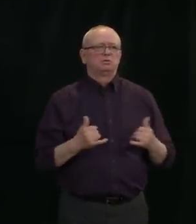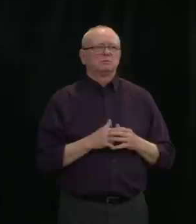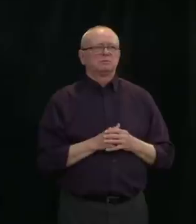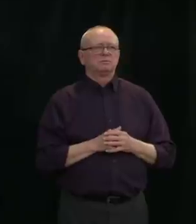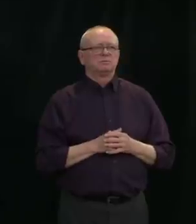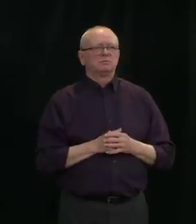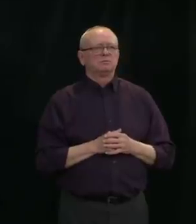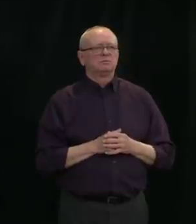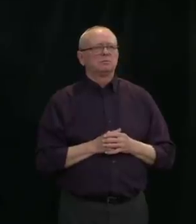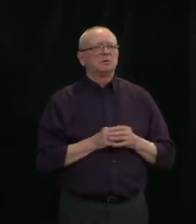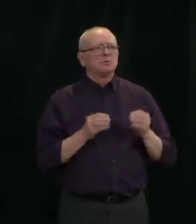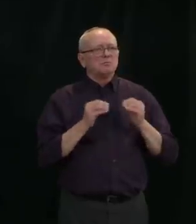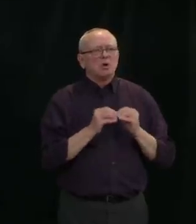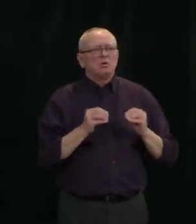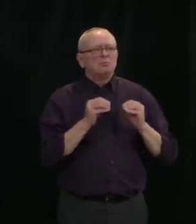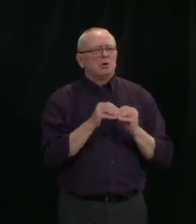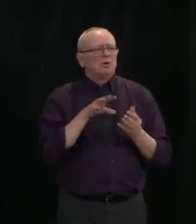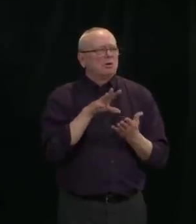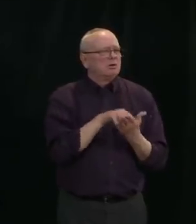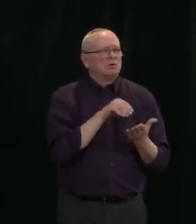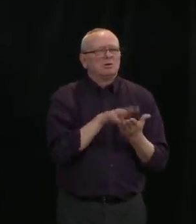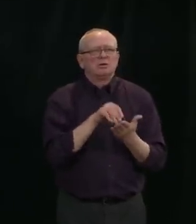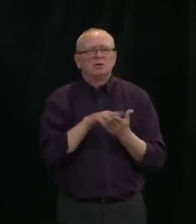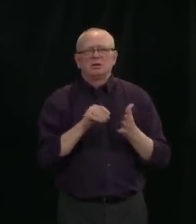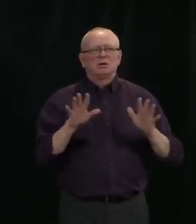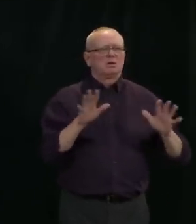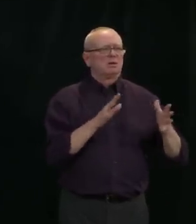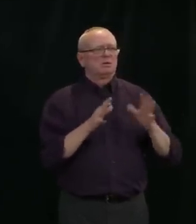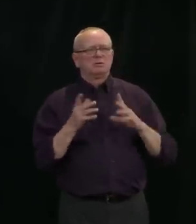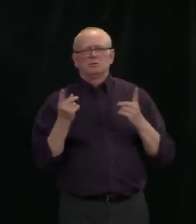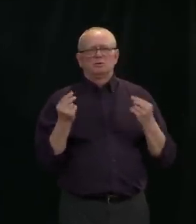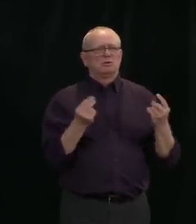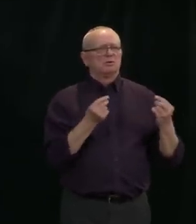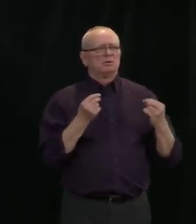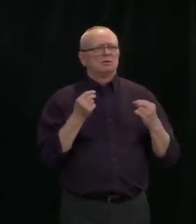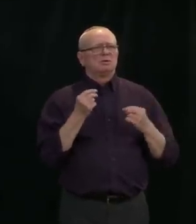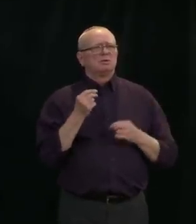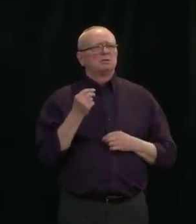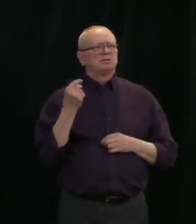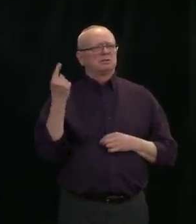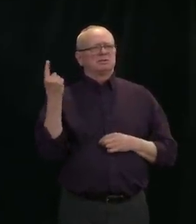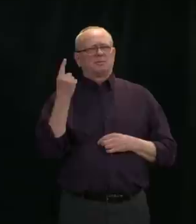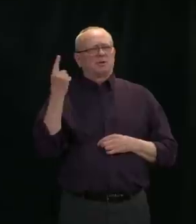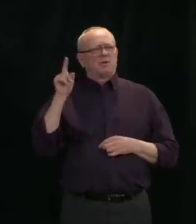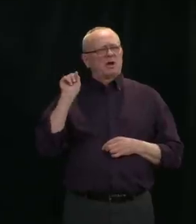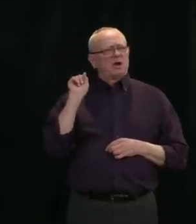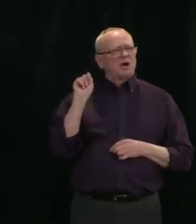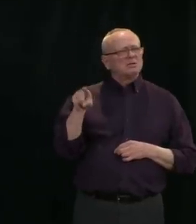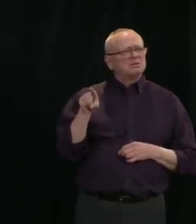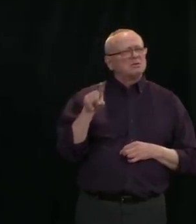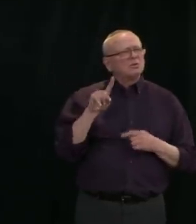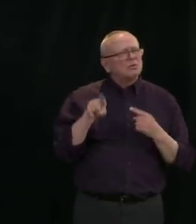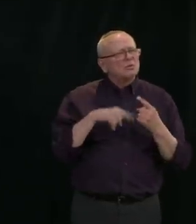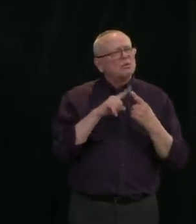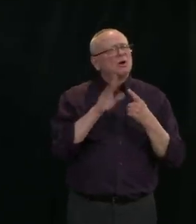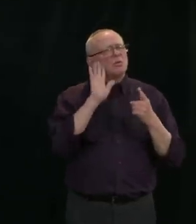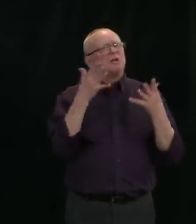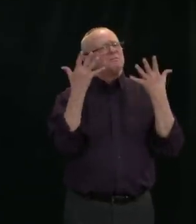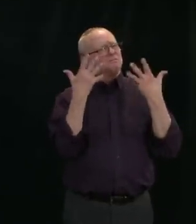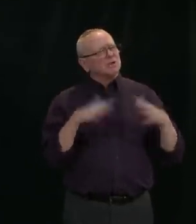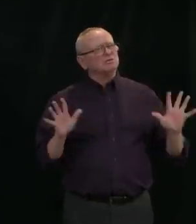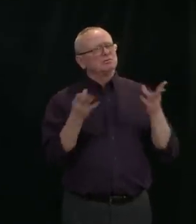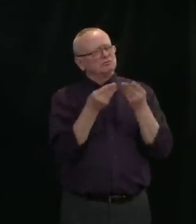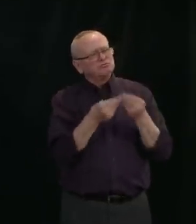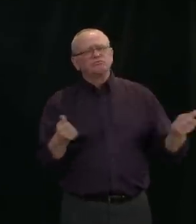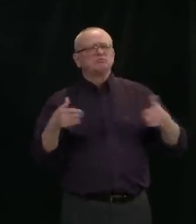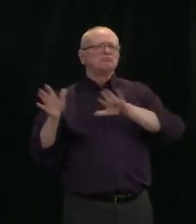when this will end. We cannot say for certain, but we should expect that we will be responding to this infection for